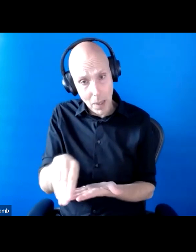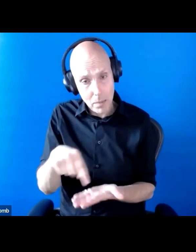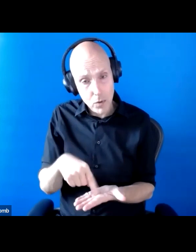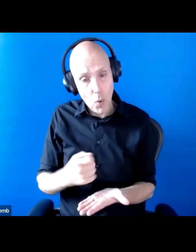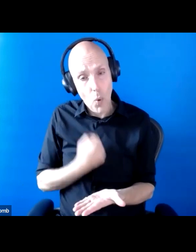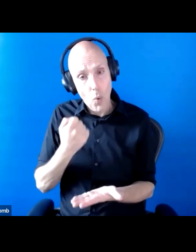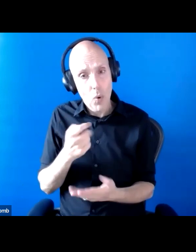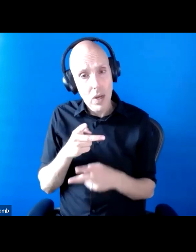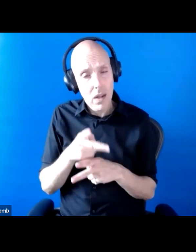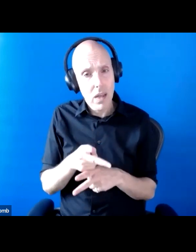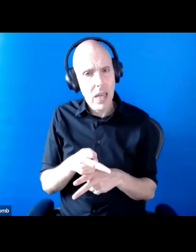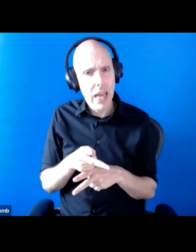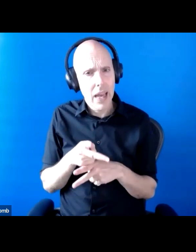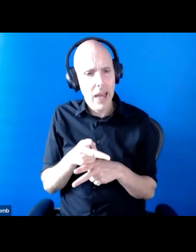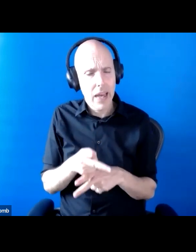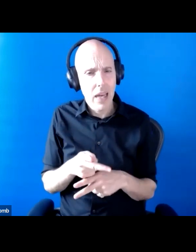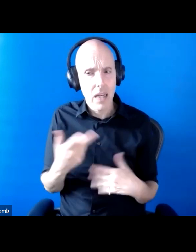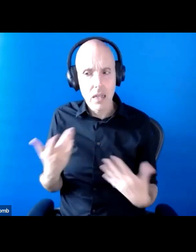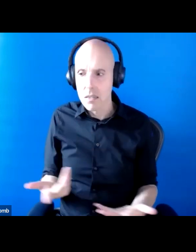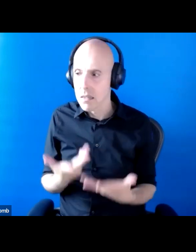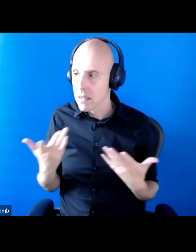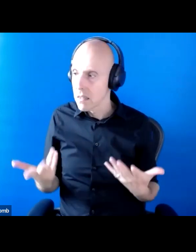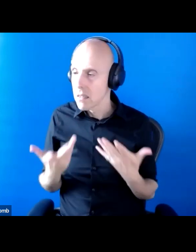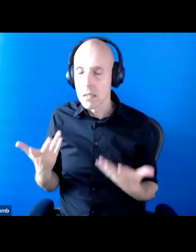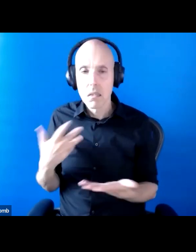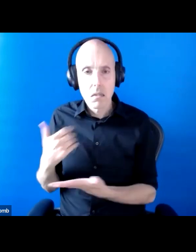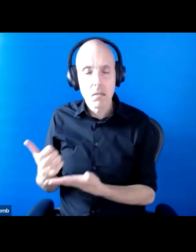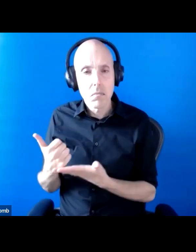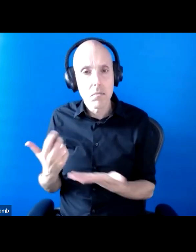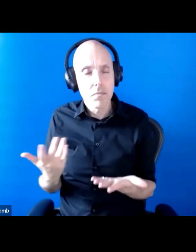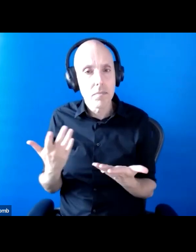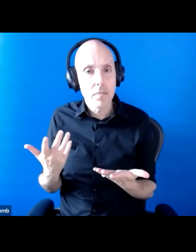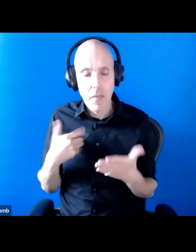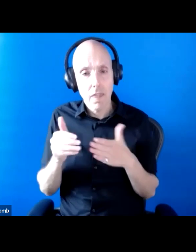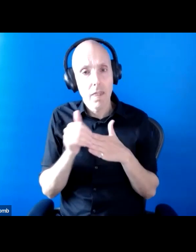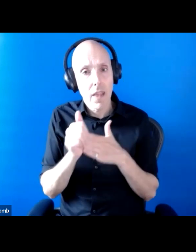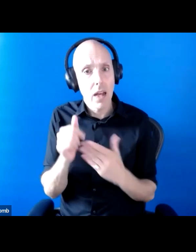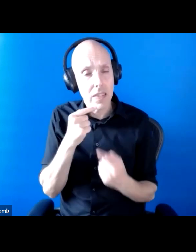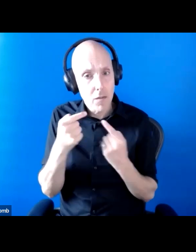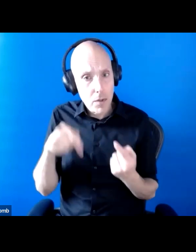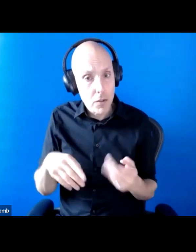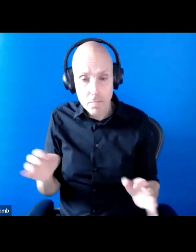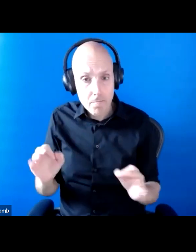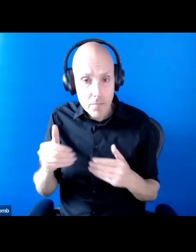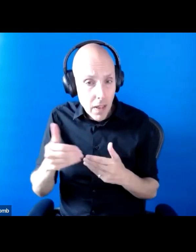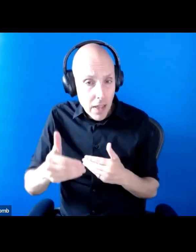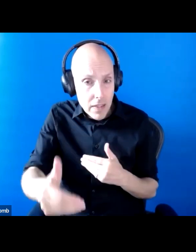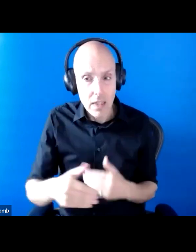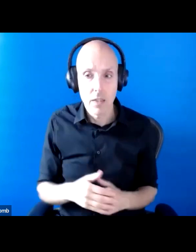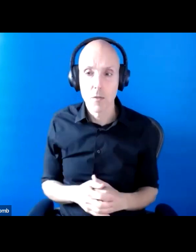without not knowing where to turn and the guidance for those people came out even later. This was the